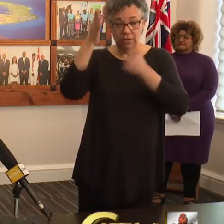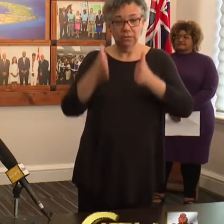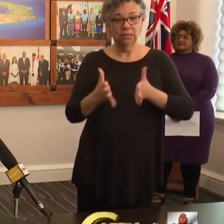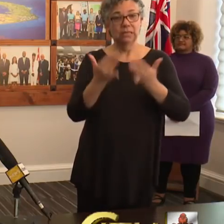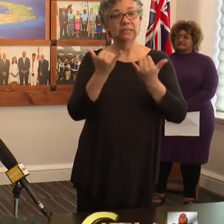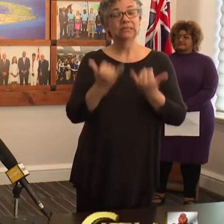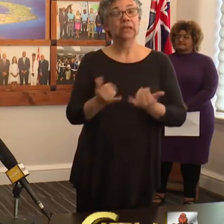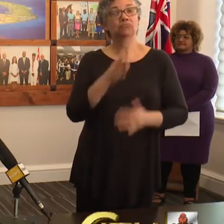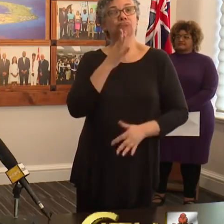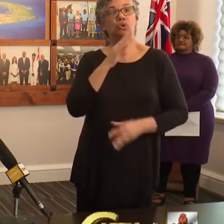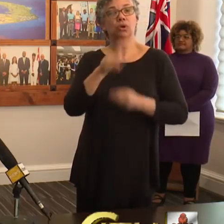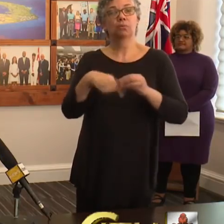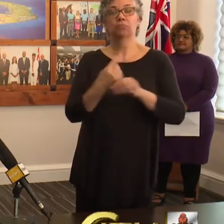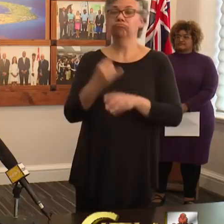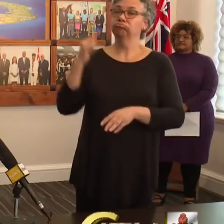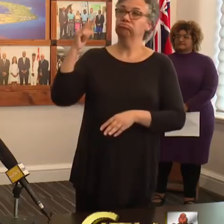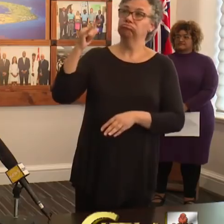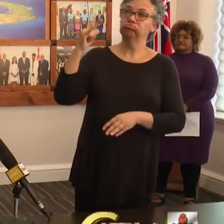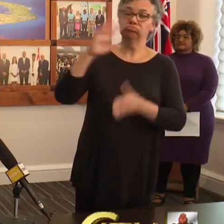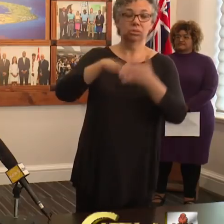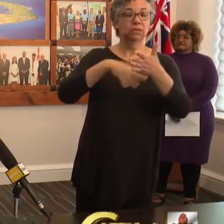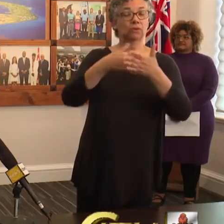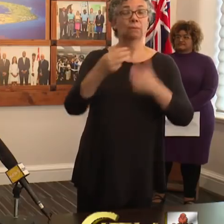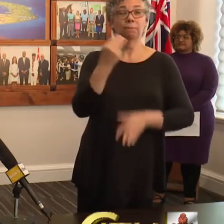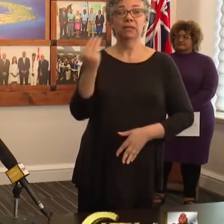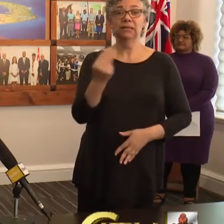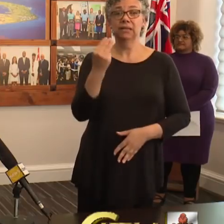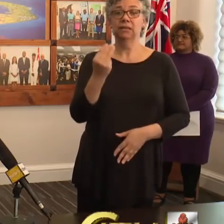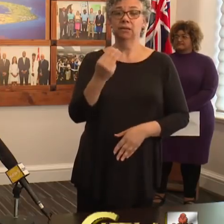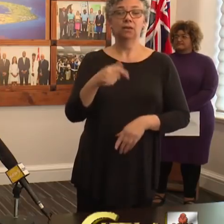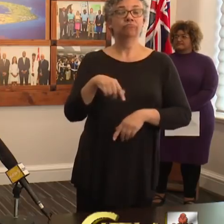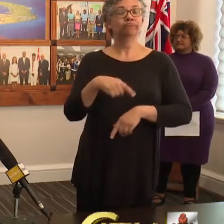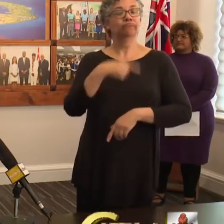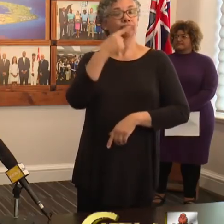confirmed for Monday, and the support from Public Health England. Thank